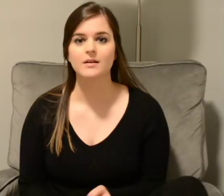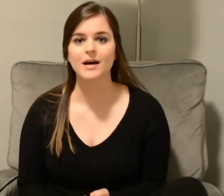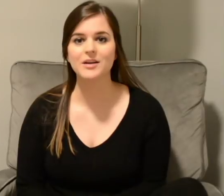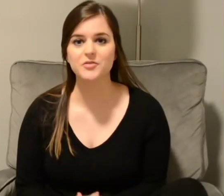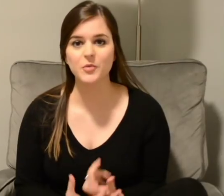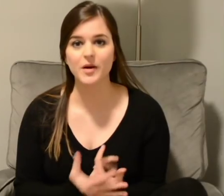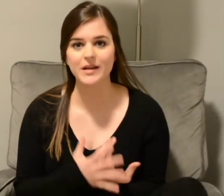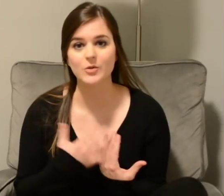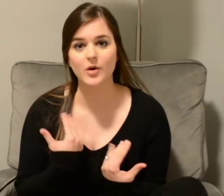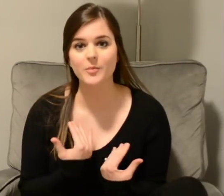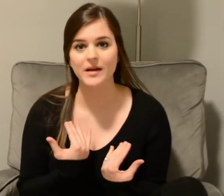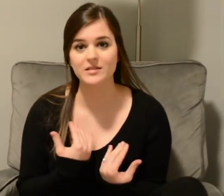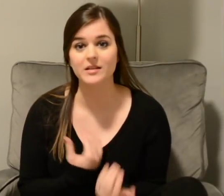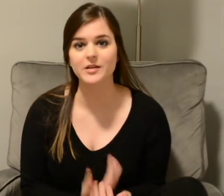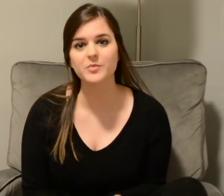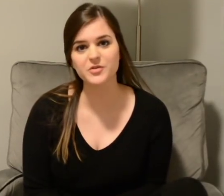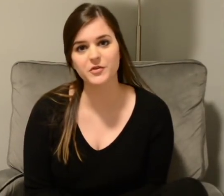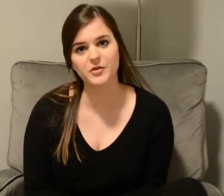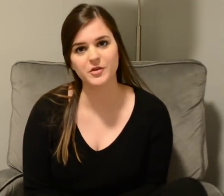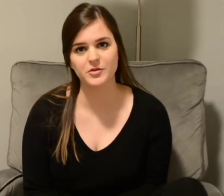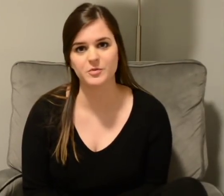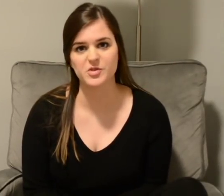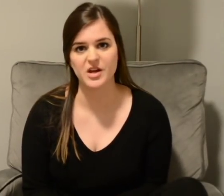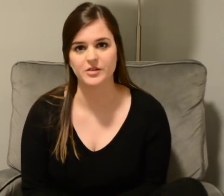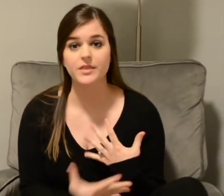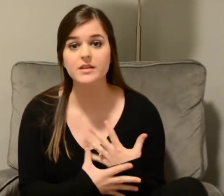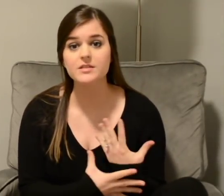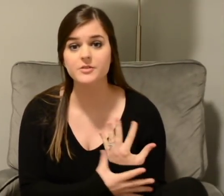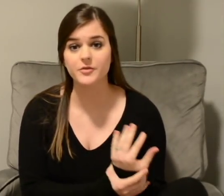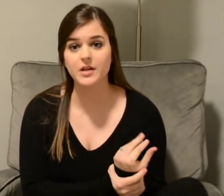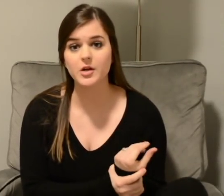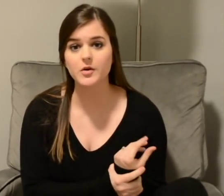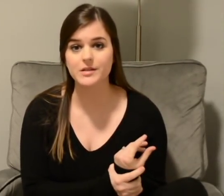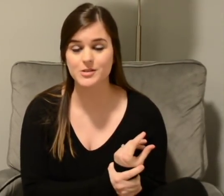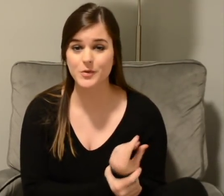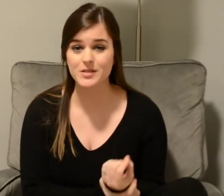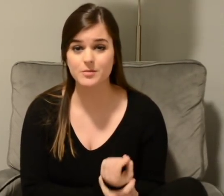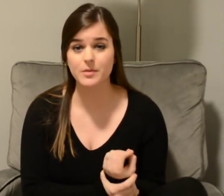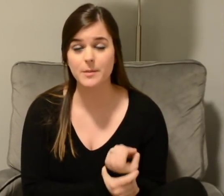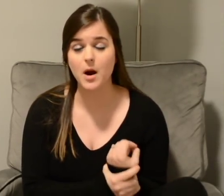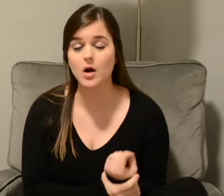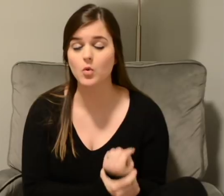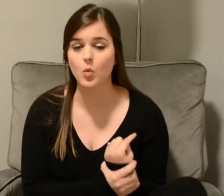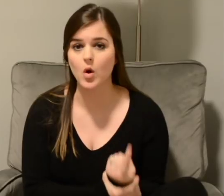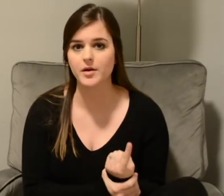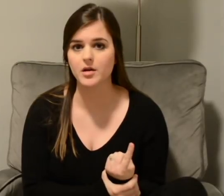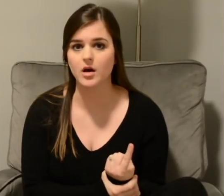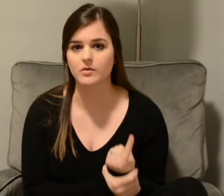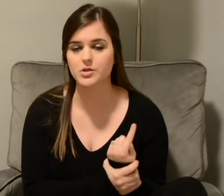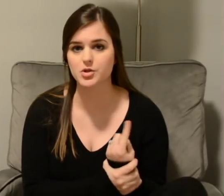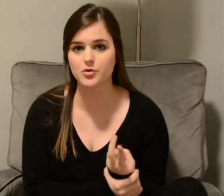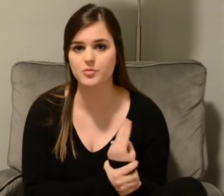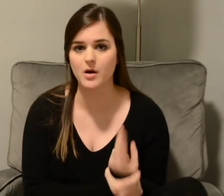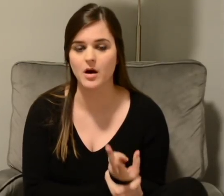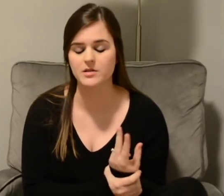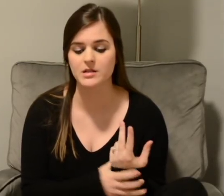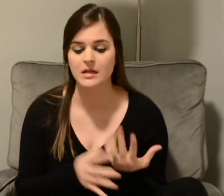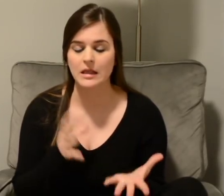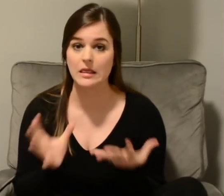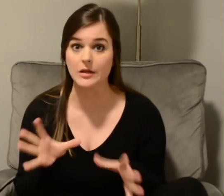Hi everyone and welcome back to the Little Miss Funeral YouTube channel. This video is going to be part one of a two-part little